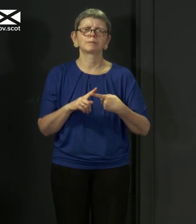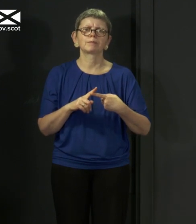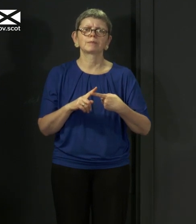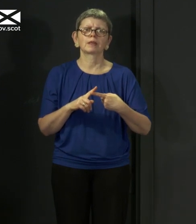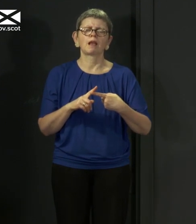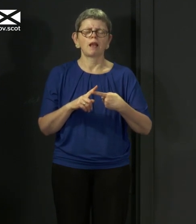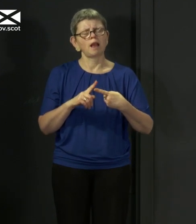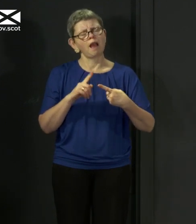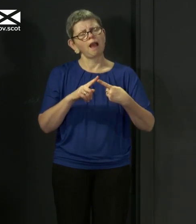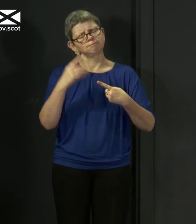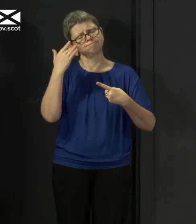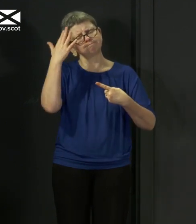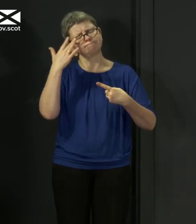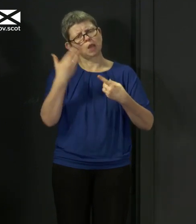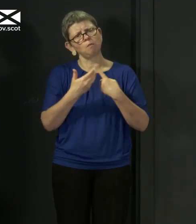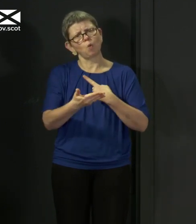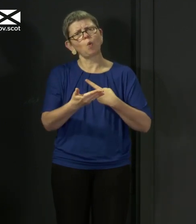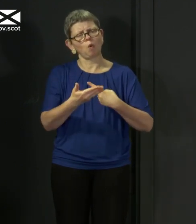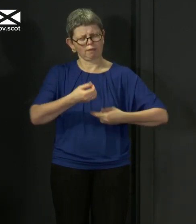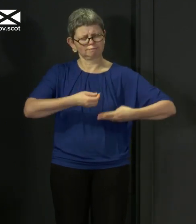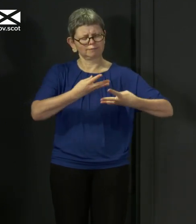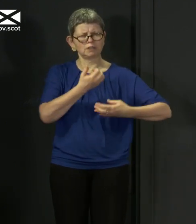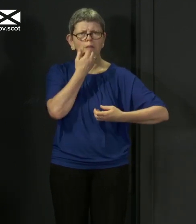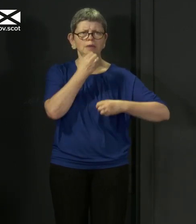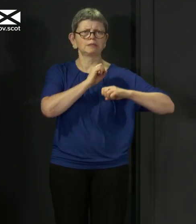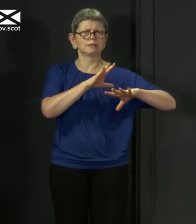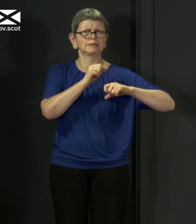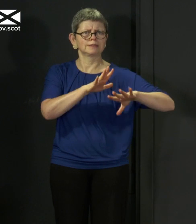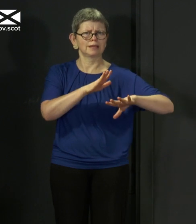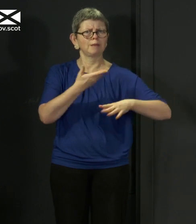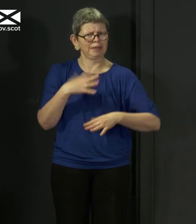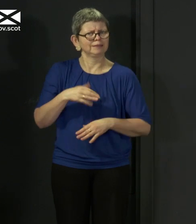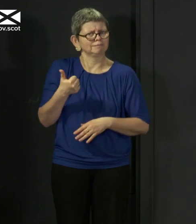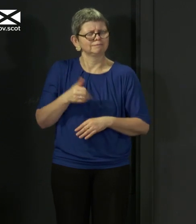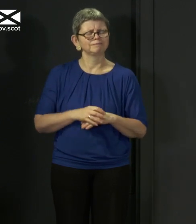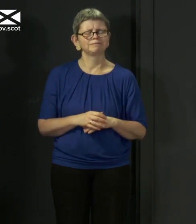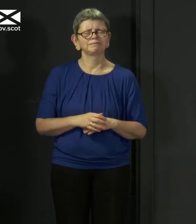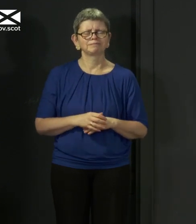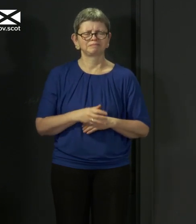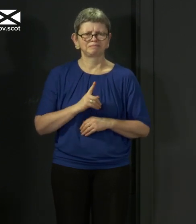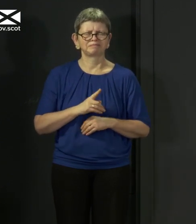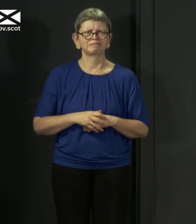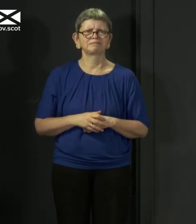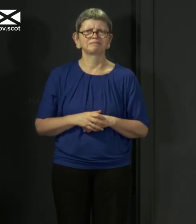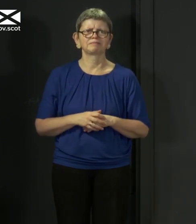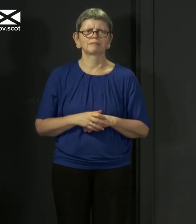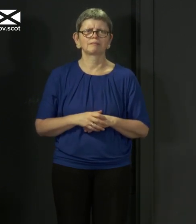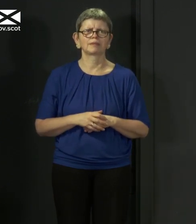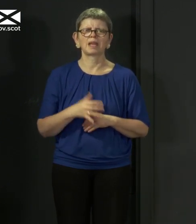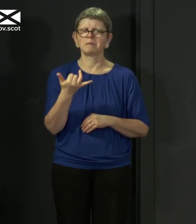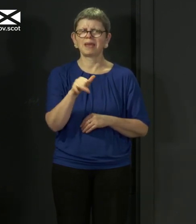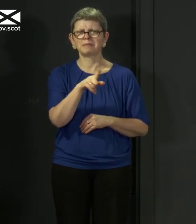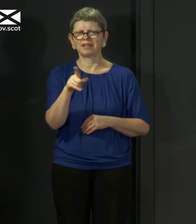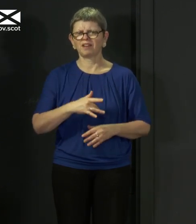is to reflect a little bit more on some of the statistics I have just reported. I know that it might not feel